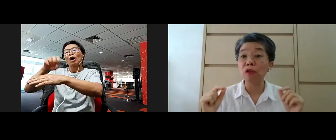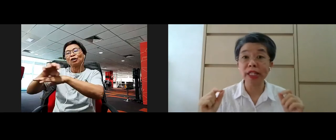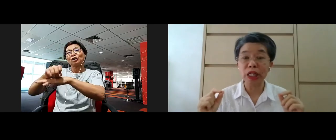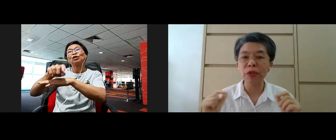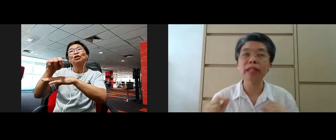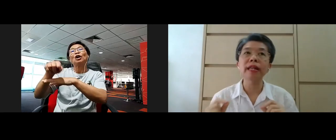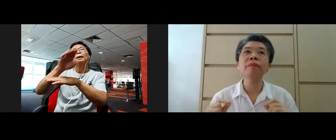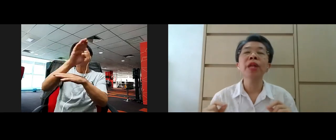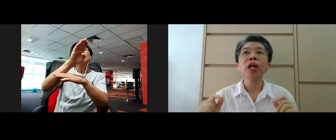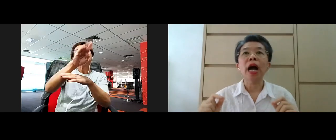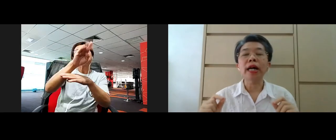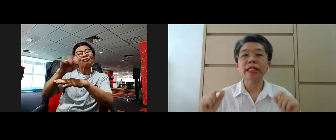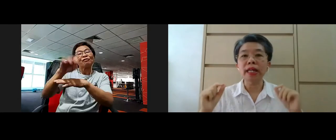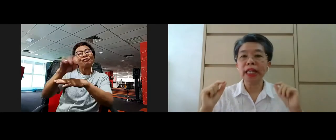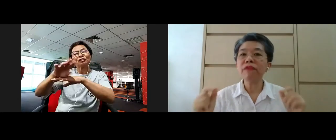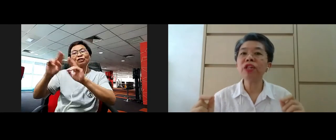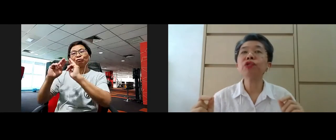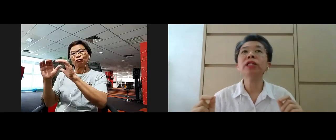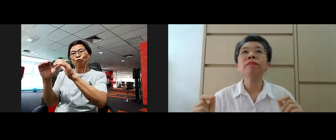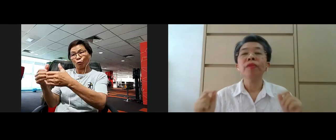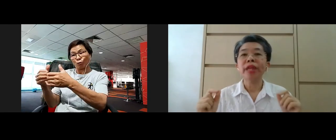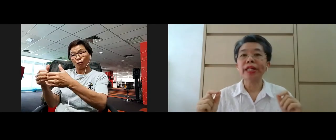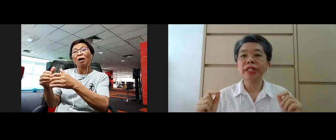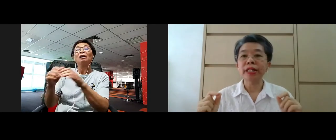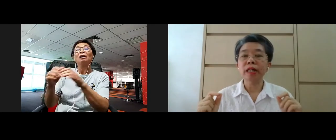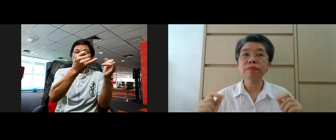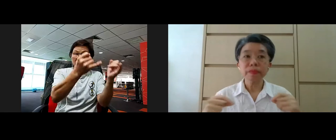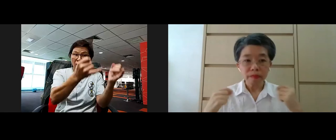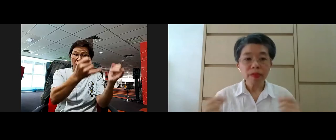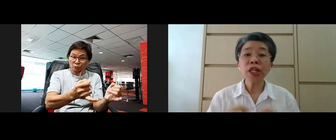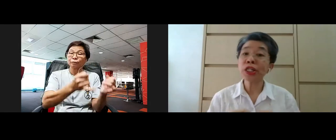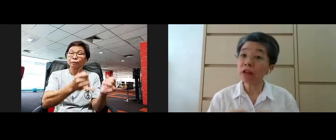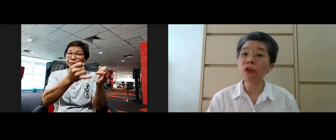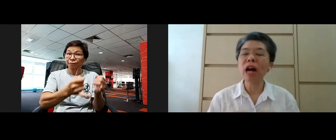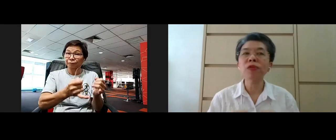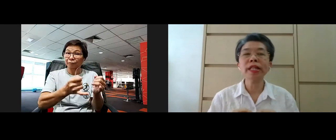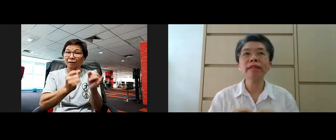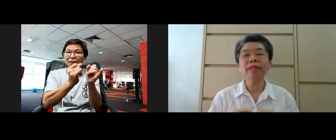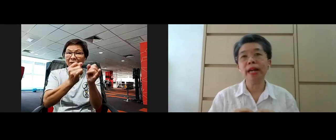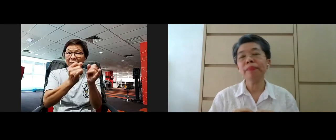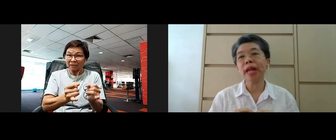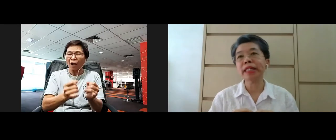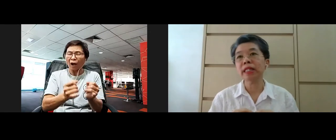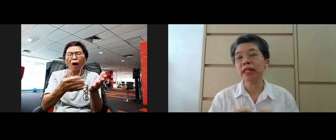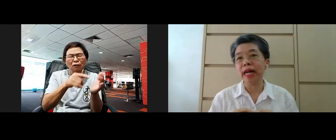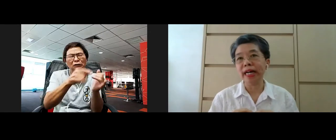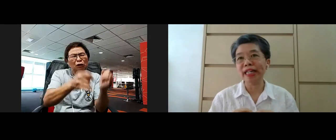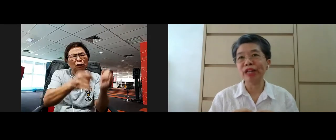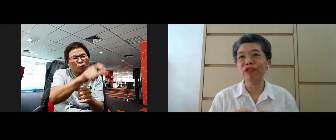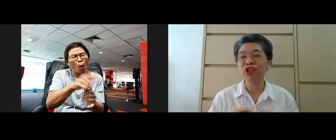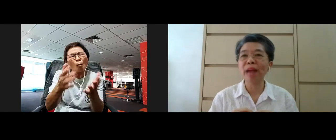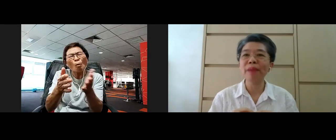BGF counselling unit, yeah? The individual that seeks for counselling, yeah? Under,